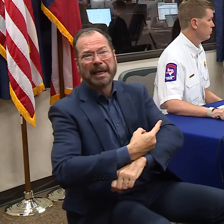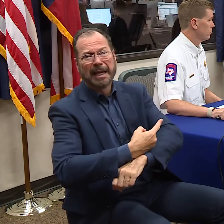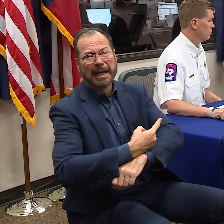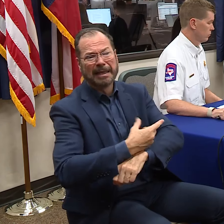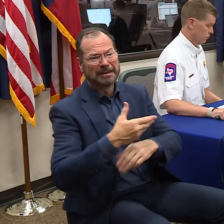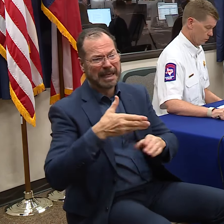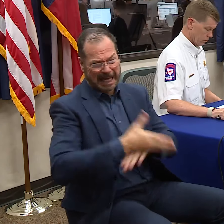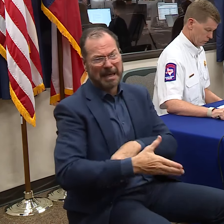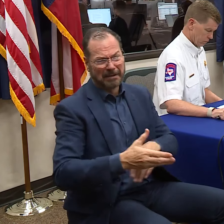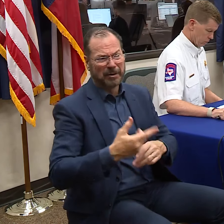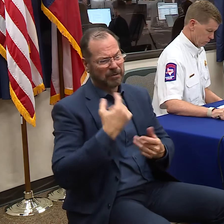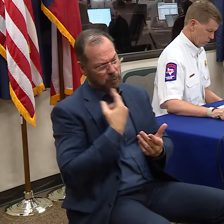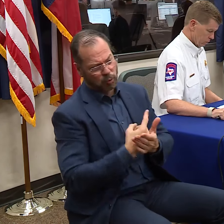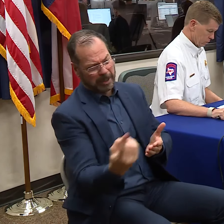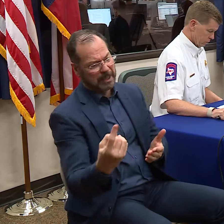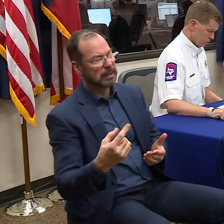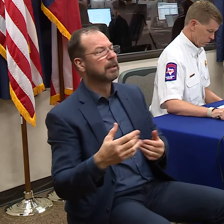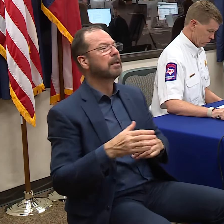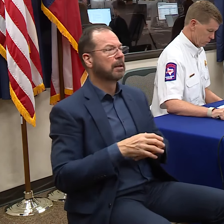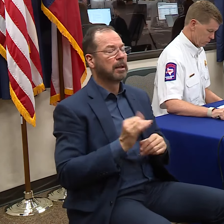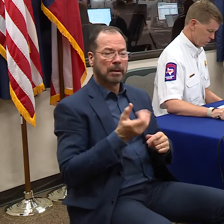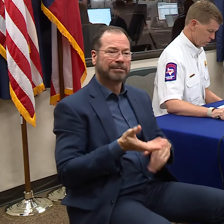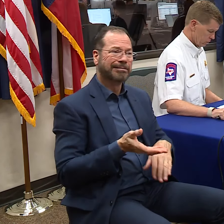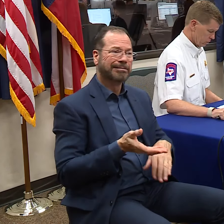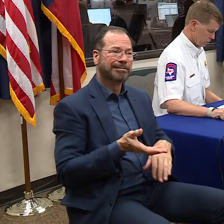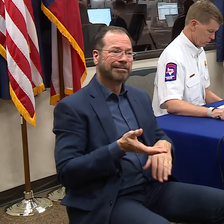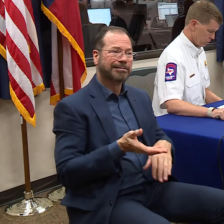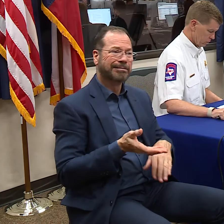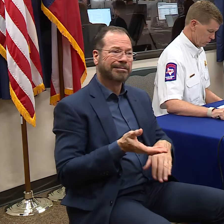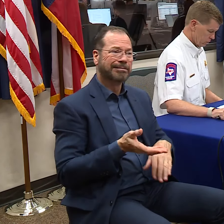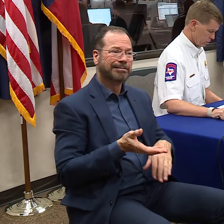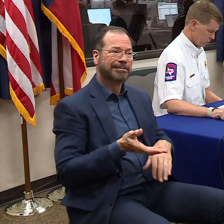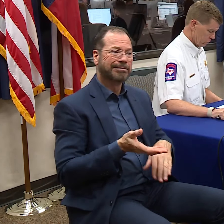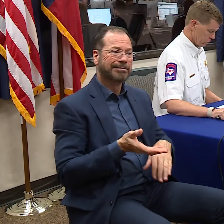for the week. So that can pour on top of the rain we get and still